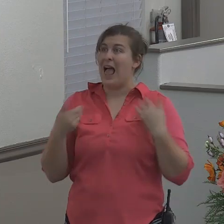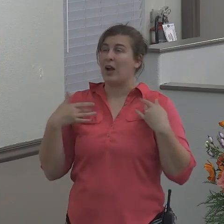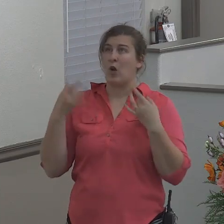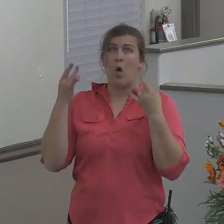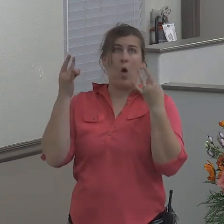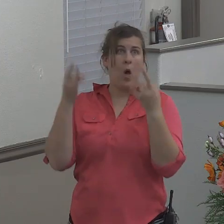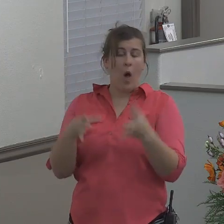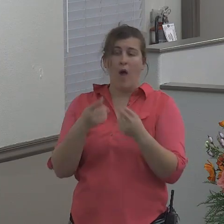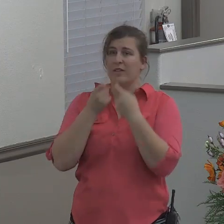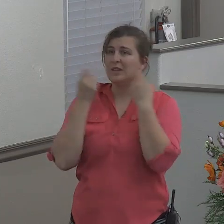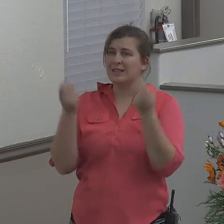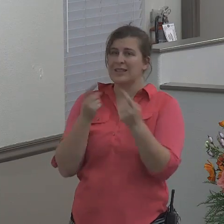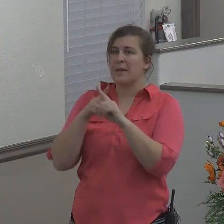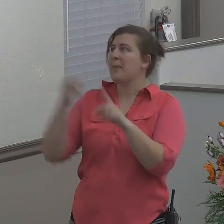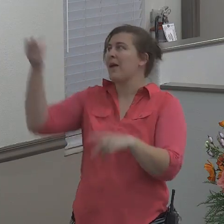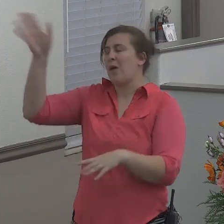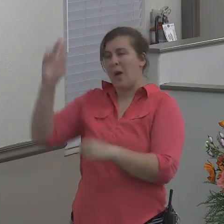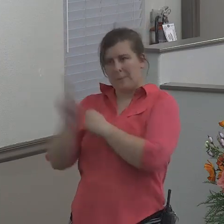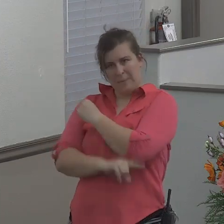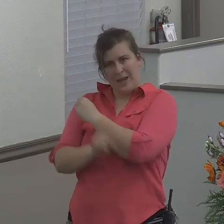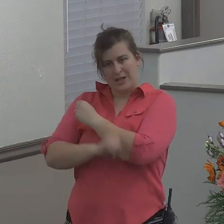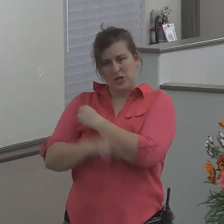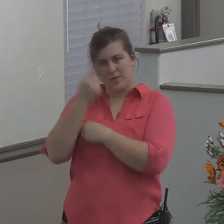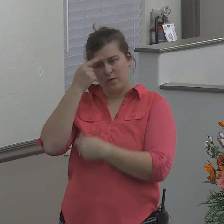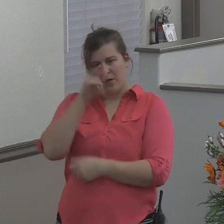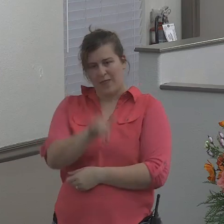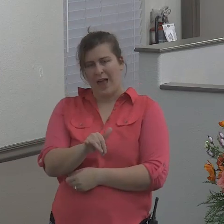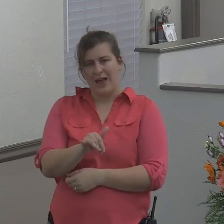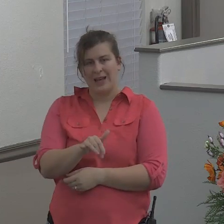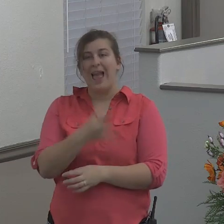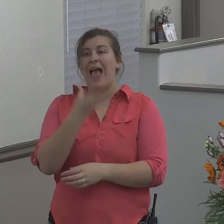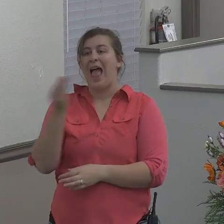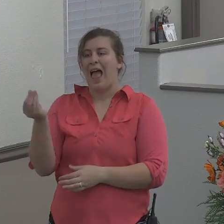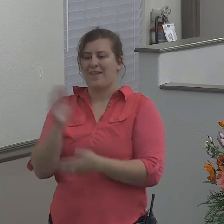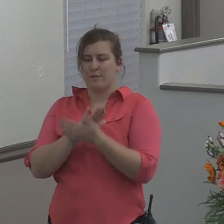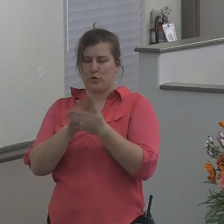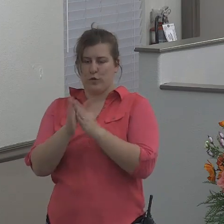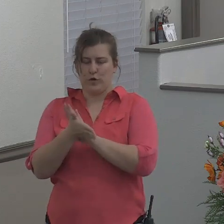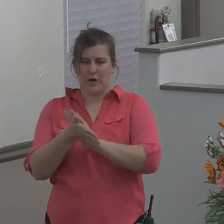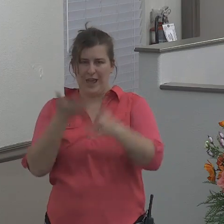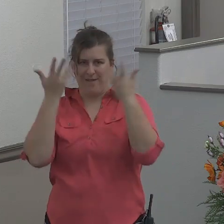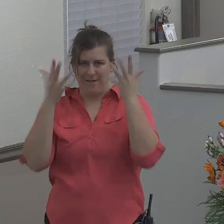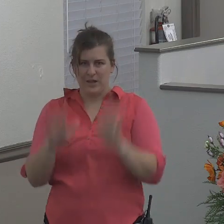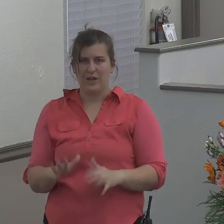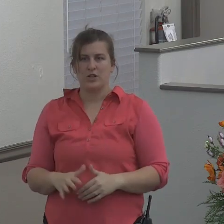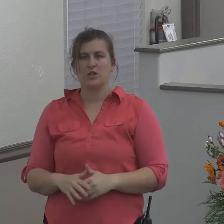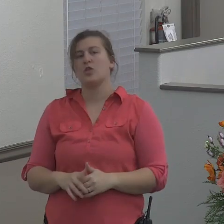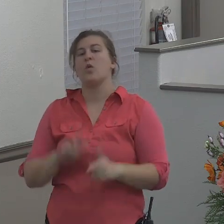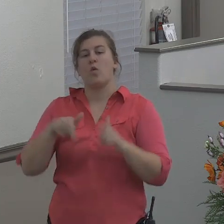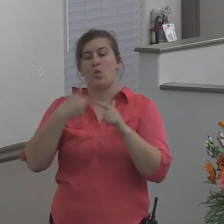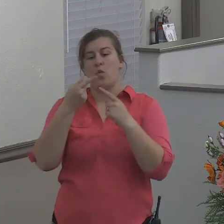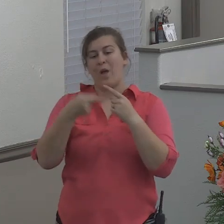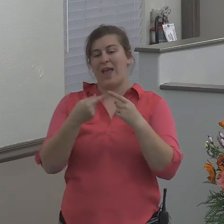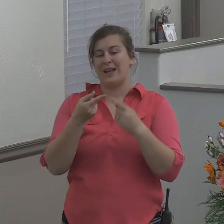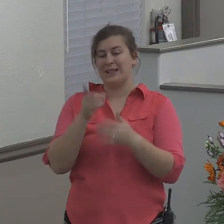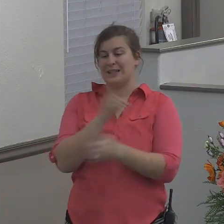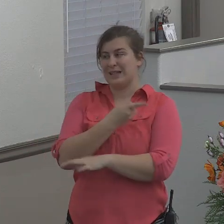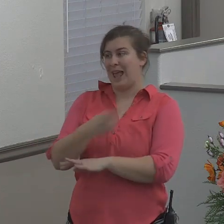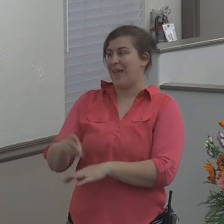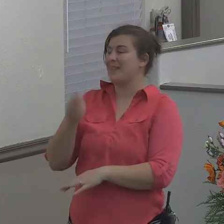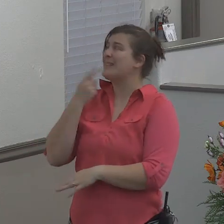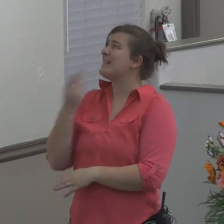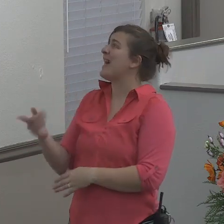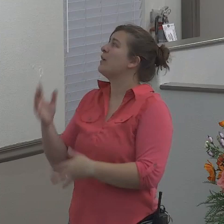but God punished him for it but God forgave David when he came to him and said restore